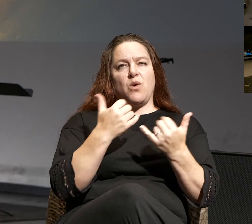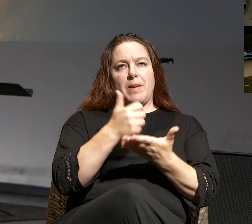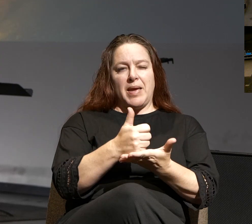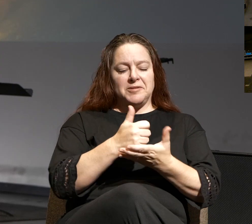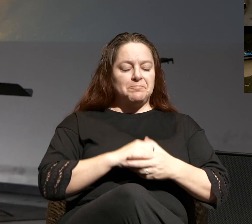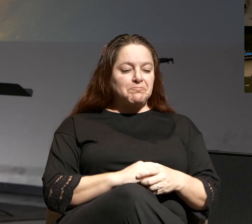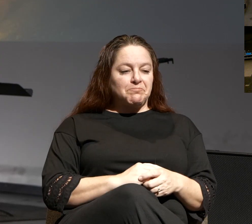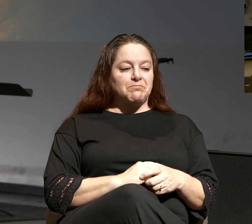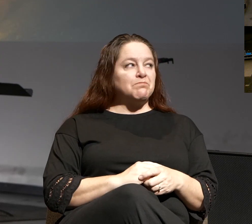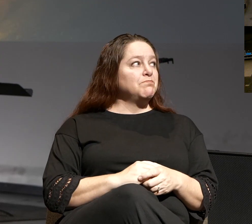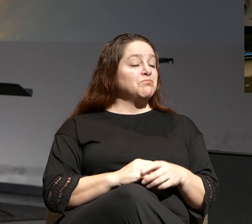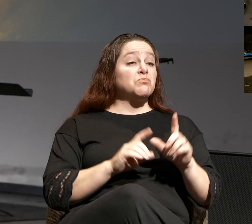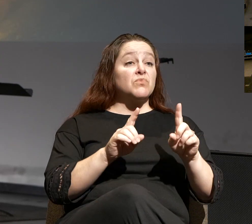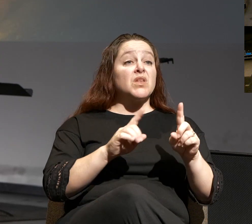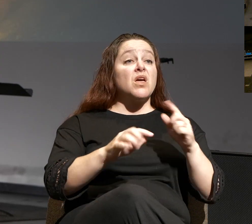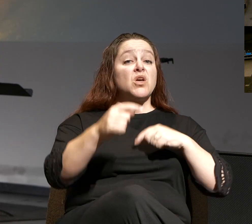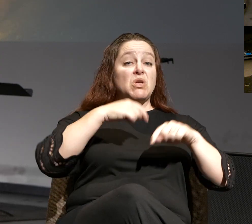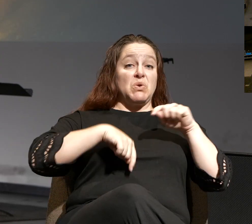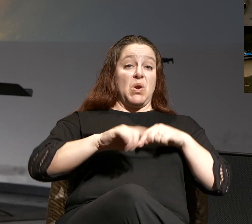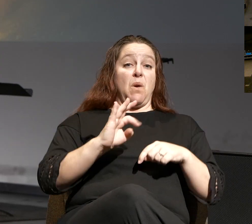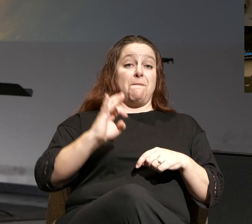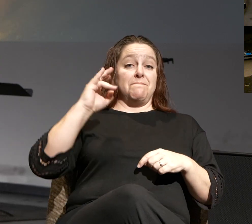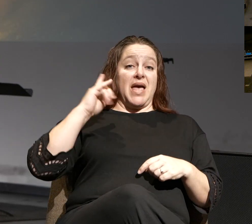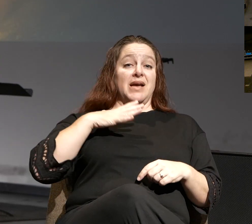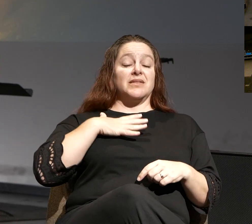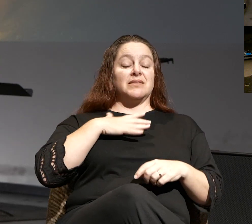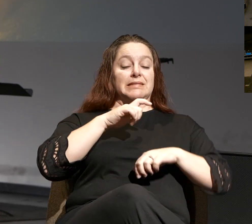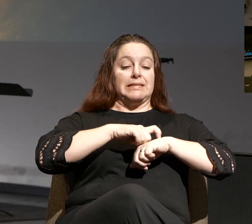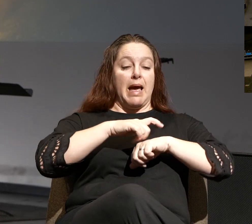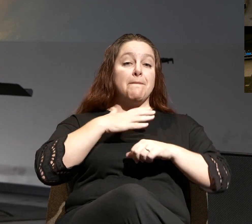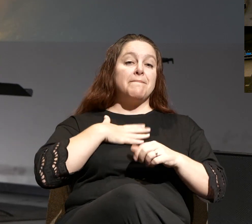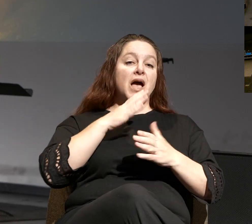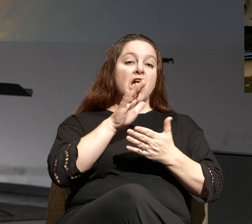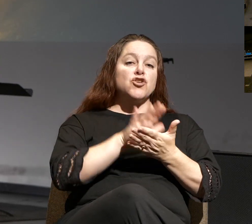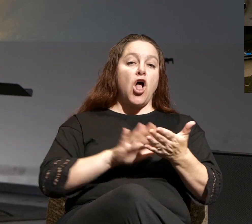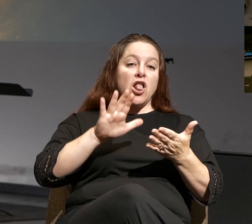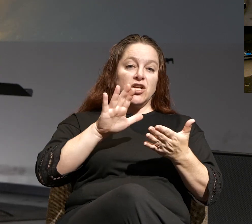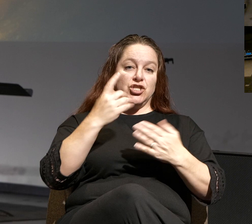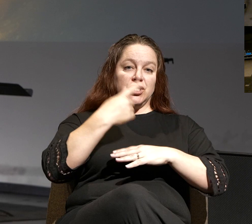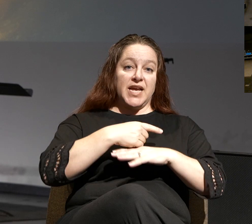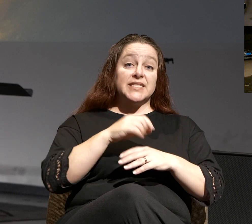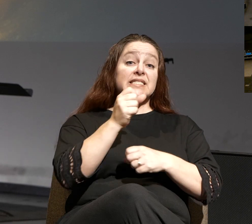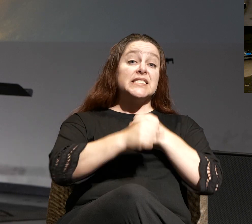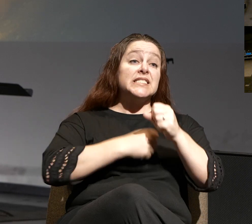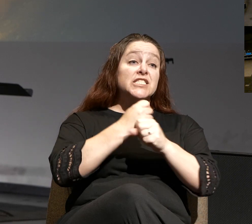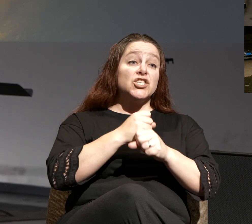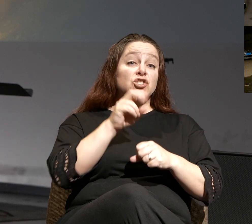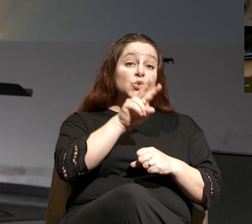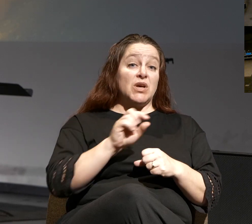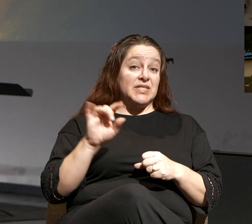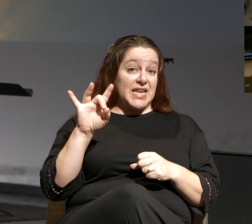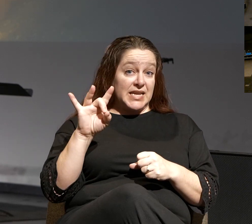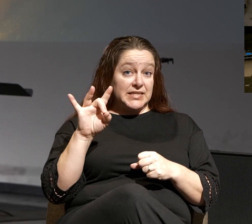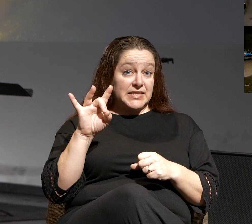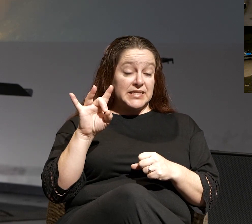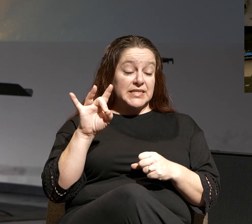All right, let me take you back in time real quick to my college days. The year was 2008,